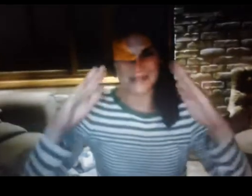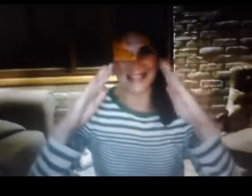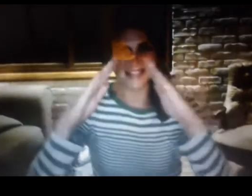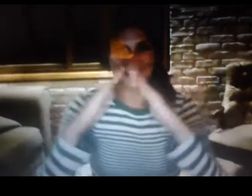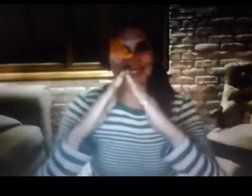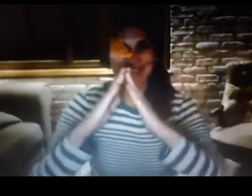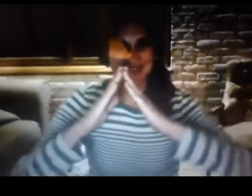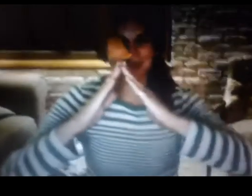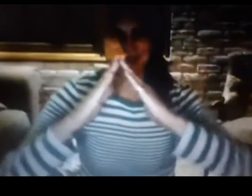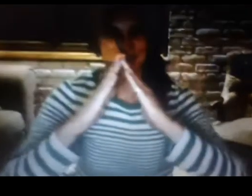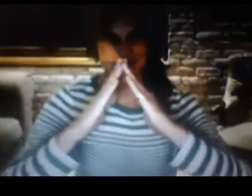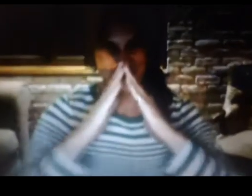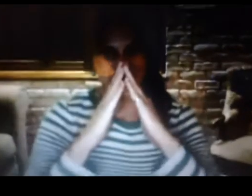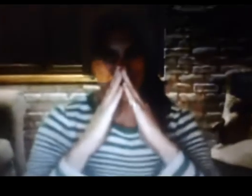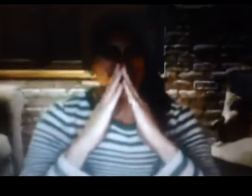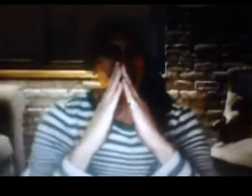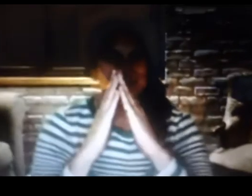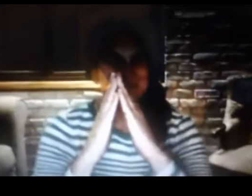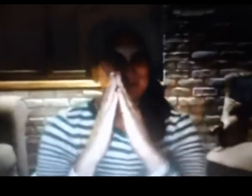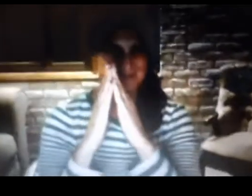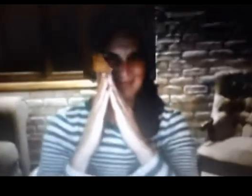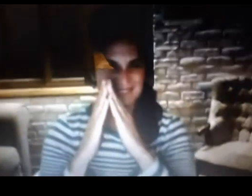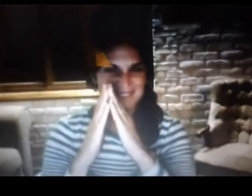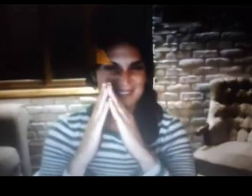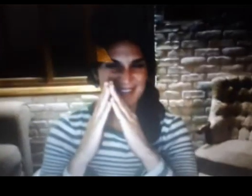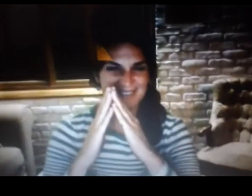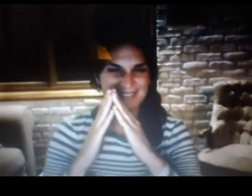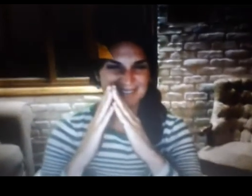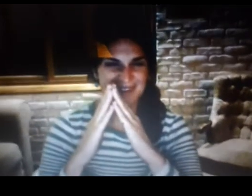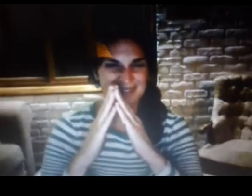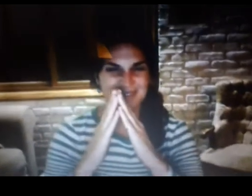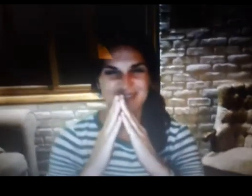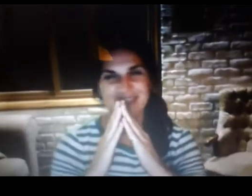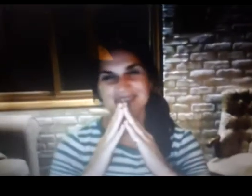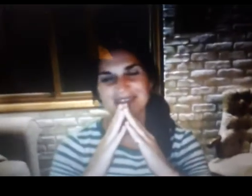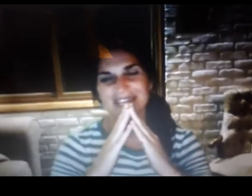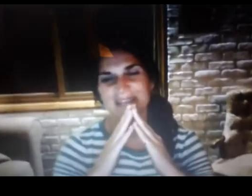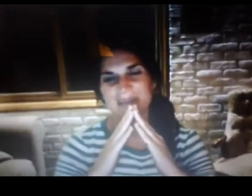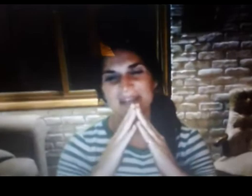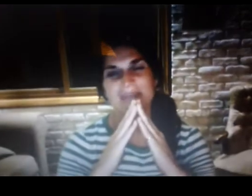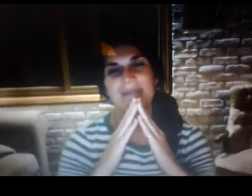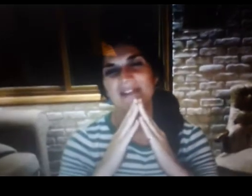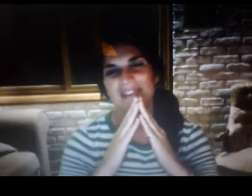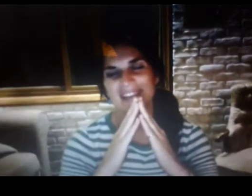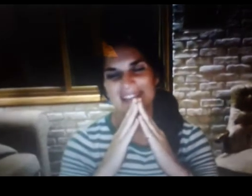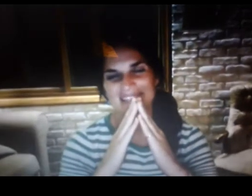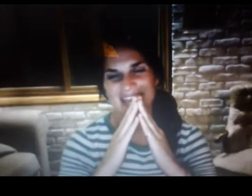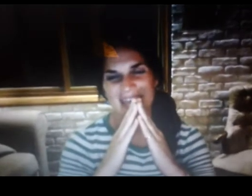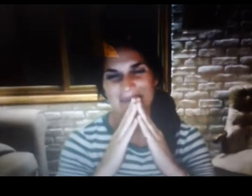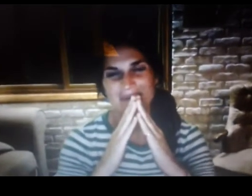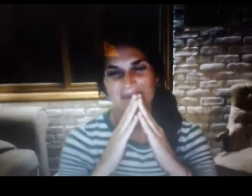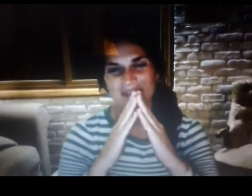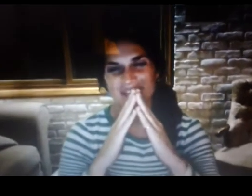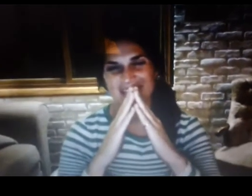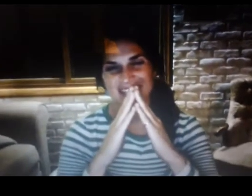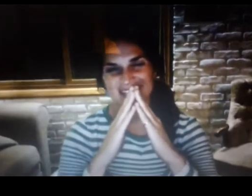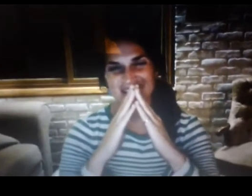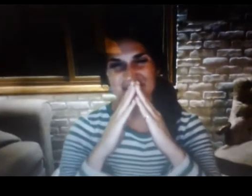of looked like a little um i don't know whatever kind of looked like they were getting married and so i had to give her a kiss under the